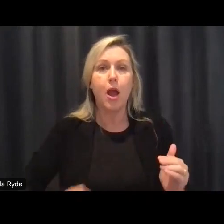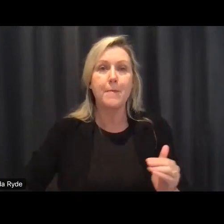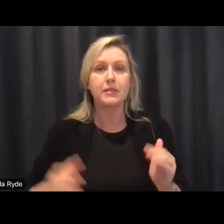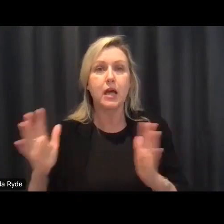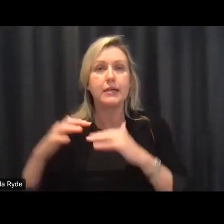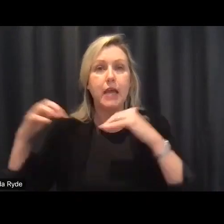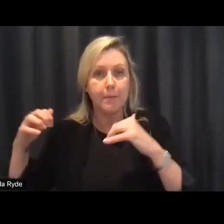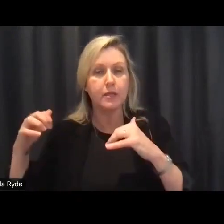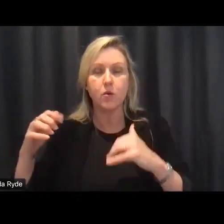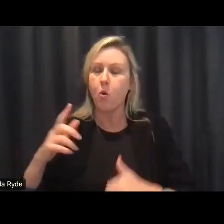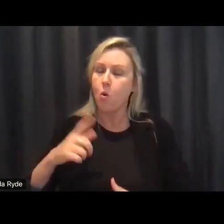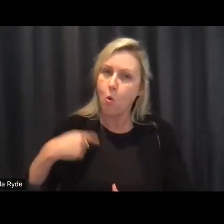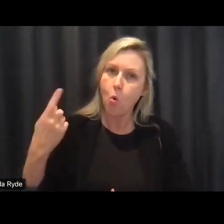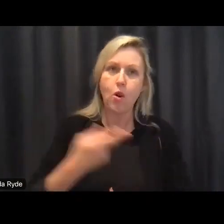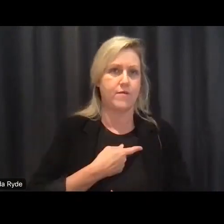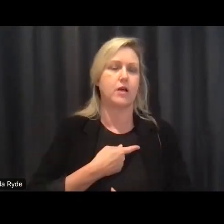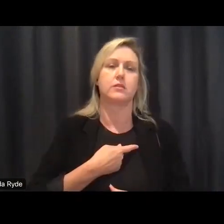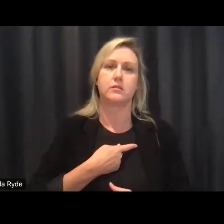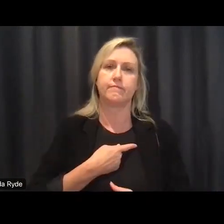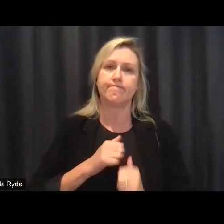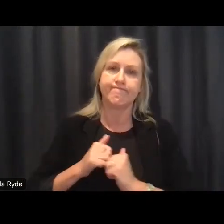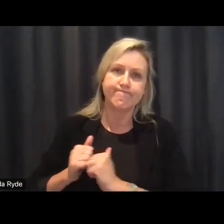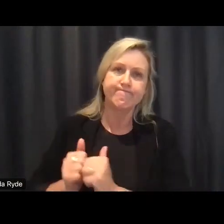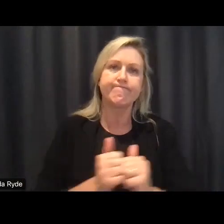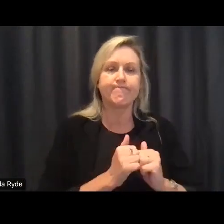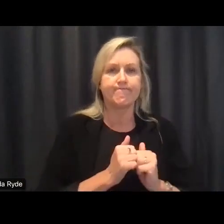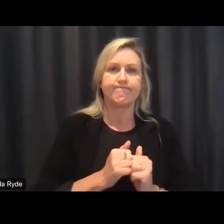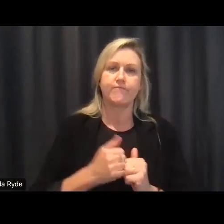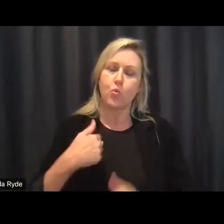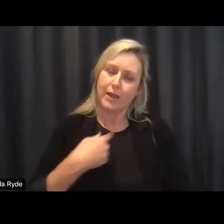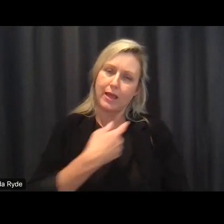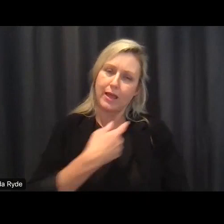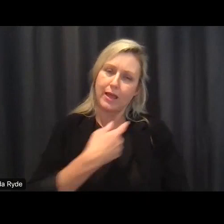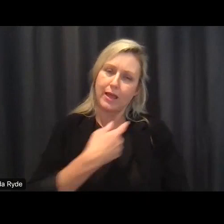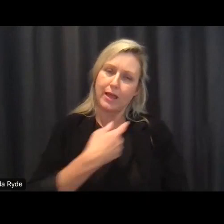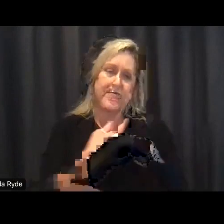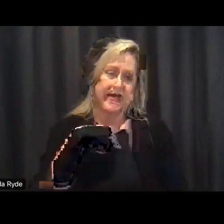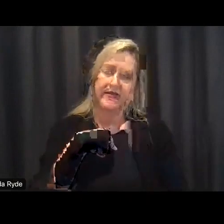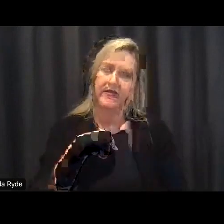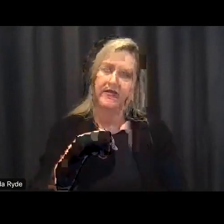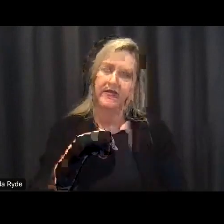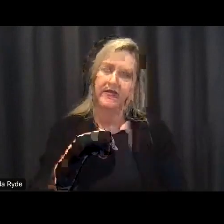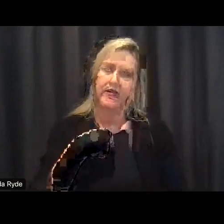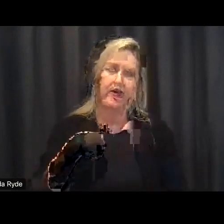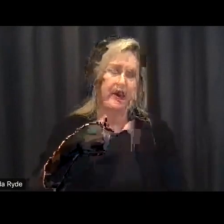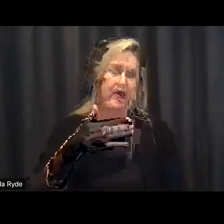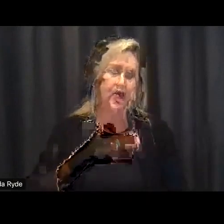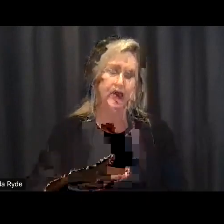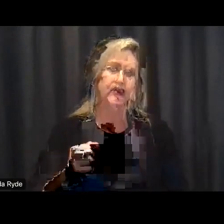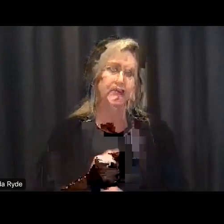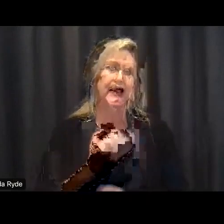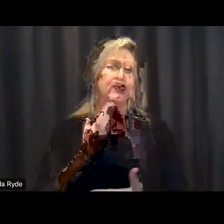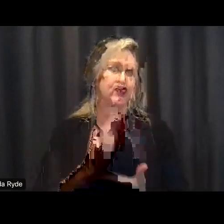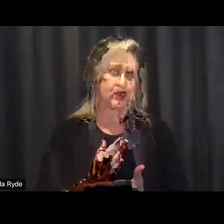to ensuring that this review really achieves great impact but ultimately